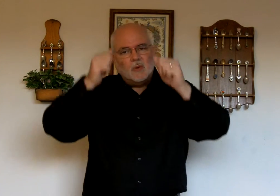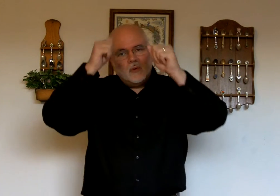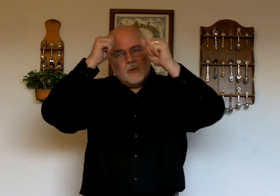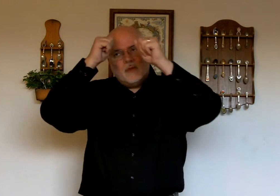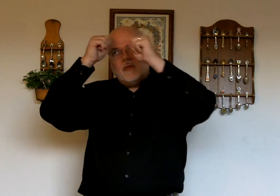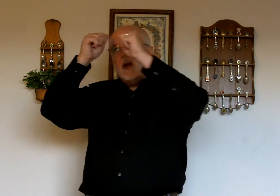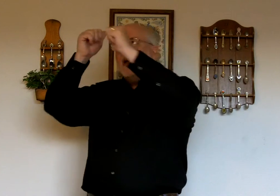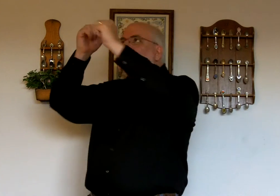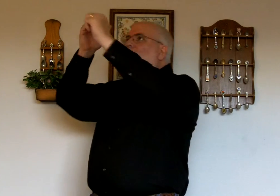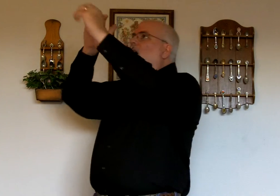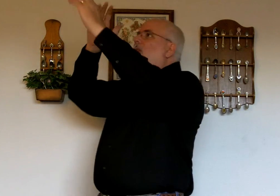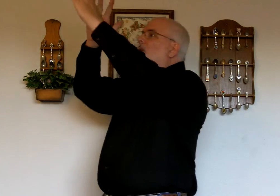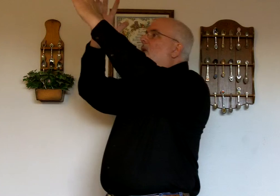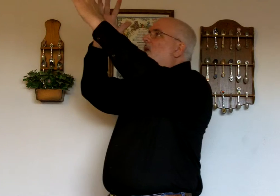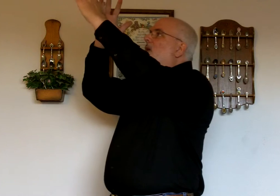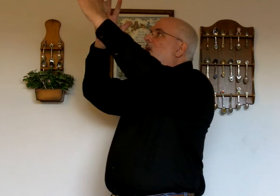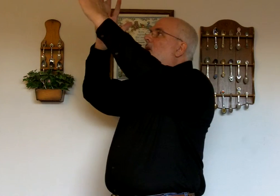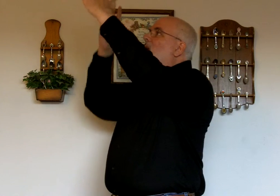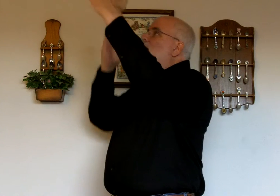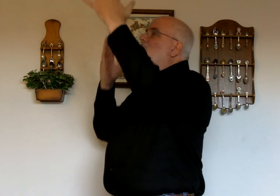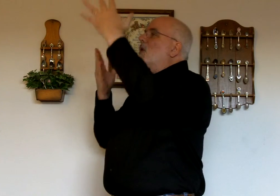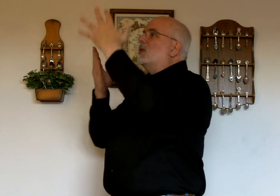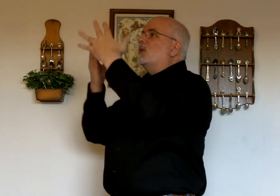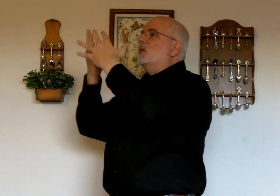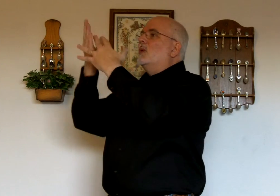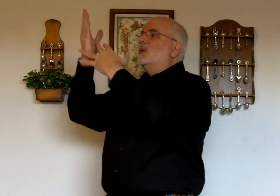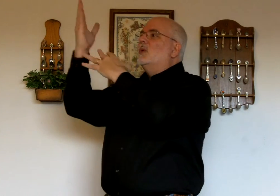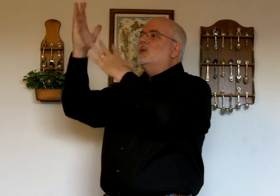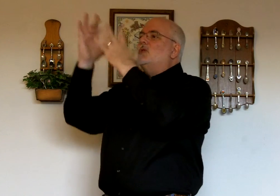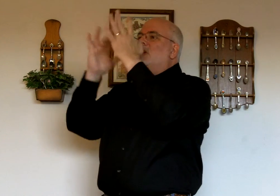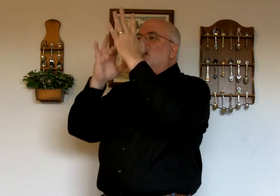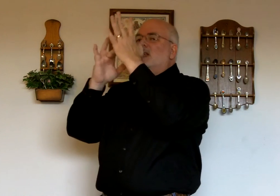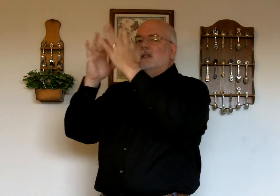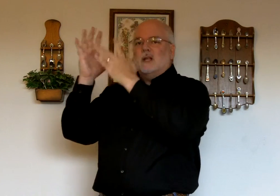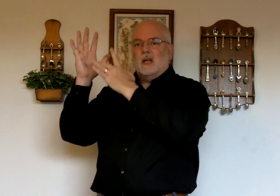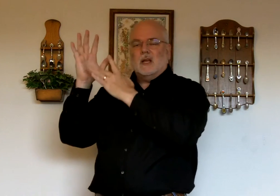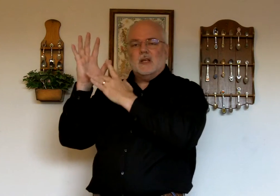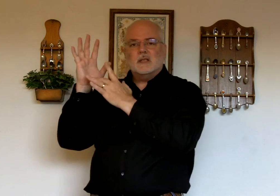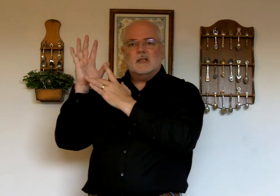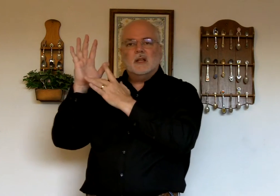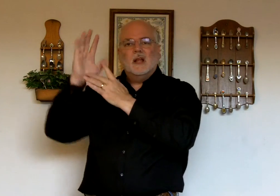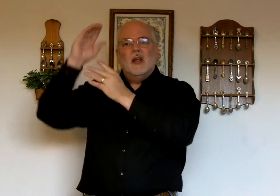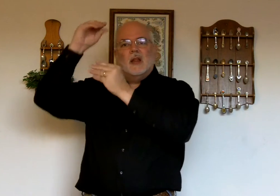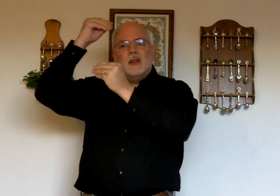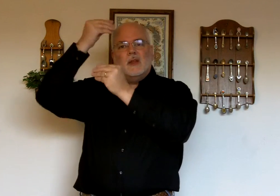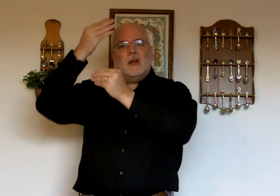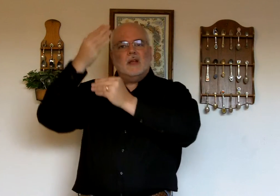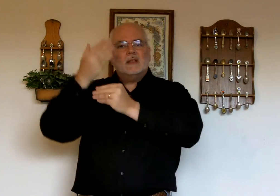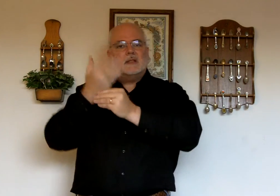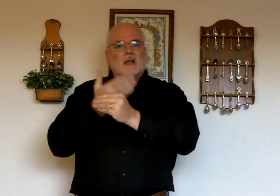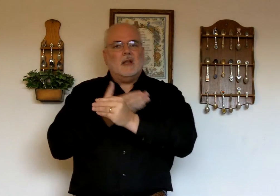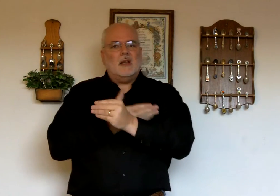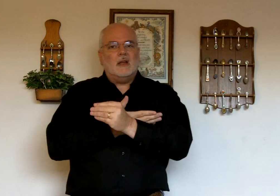the Father, through Jesus the Son,